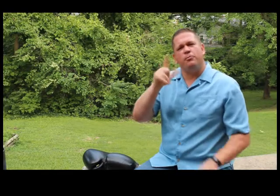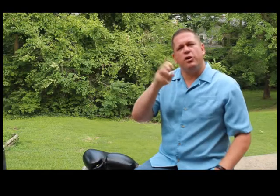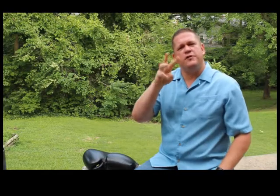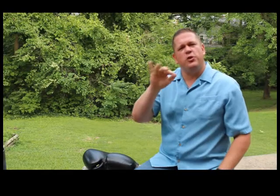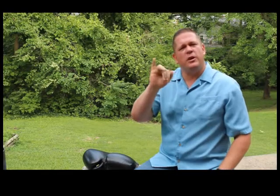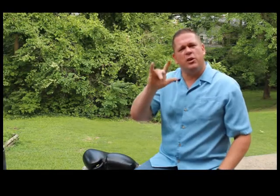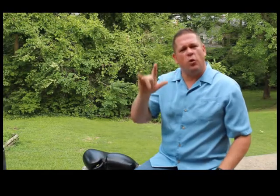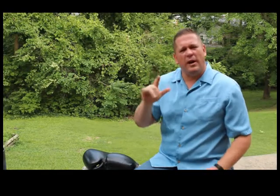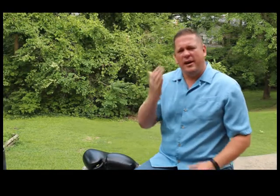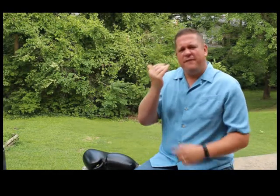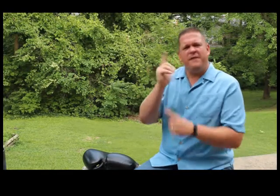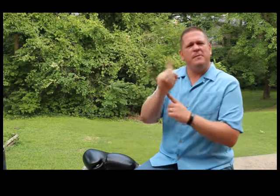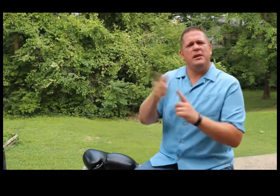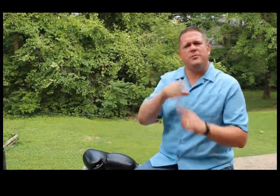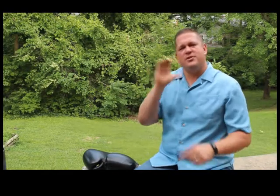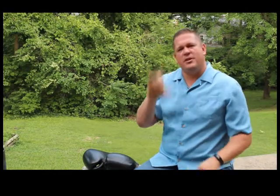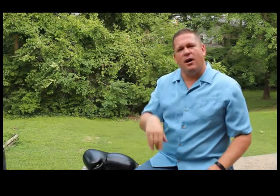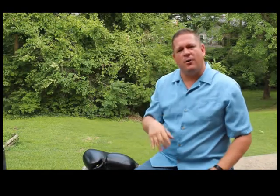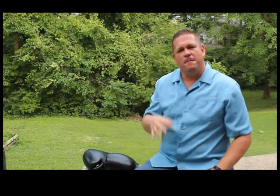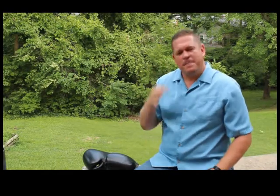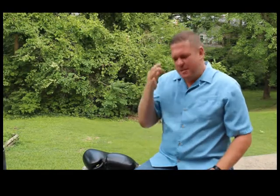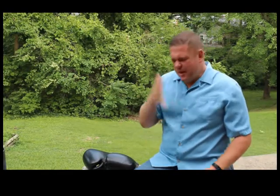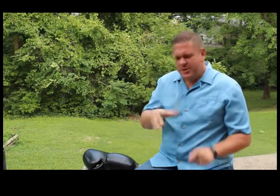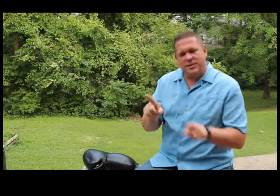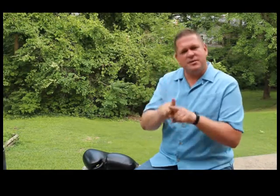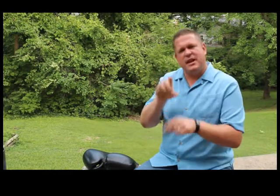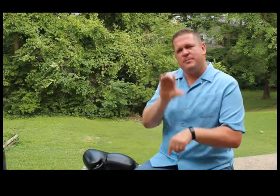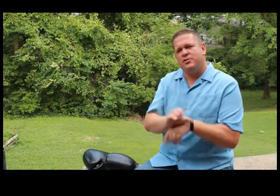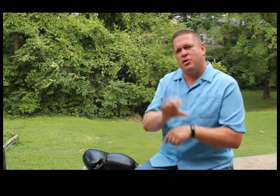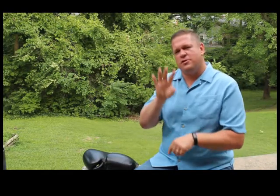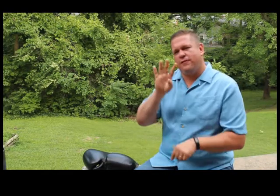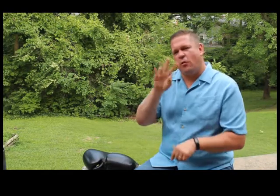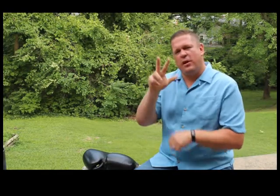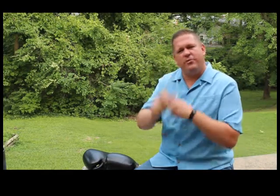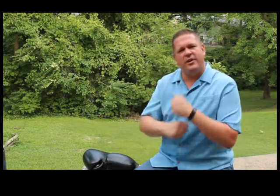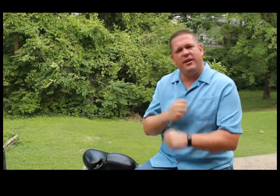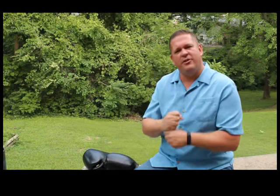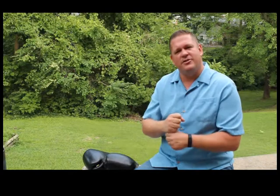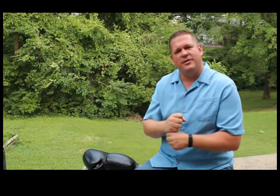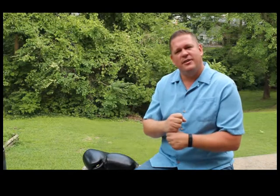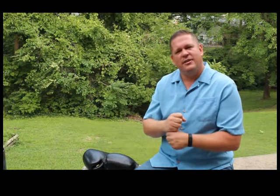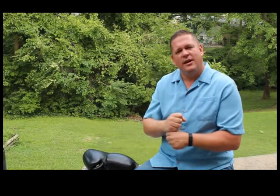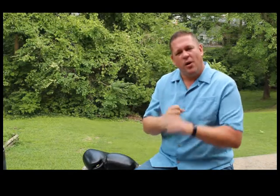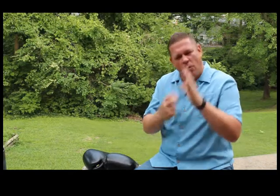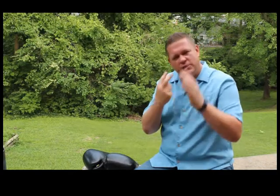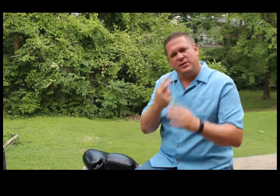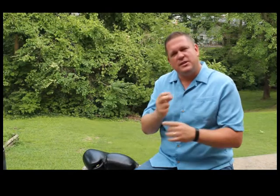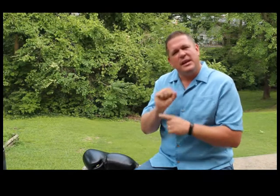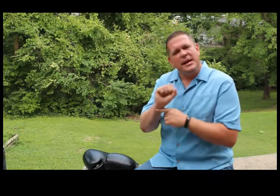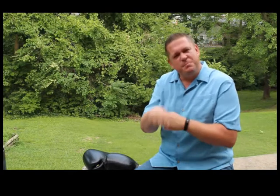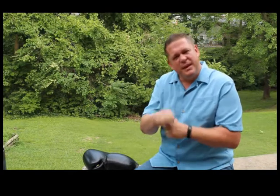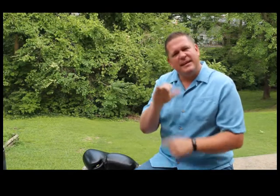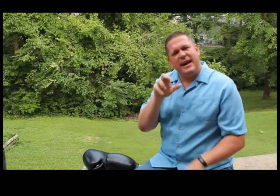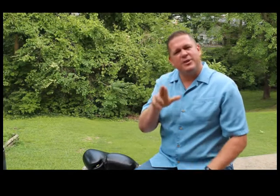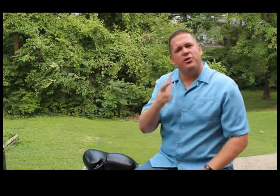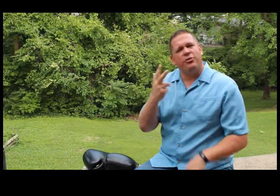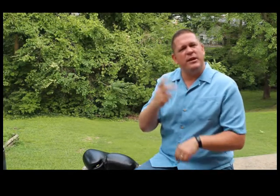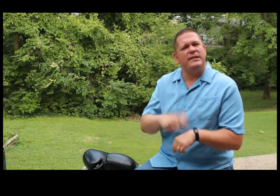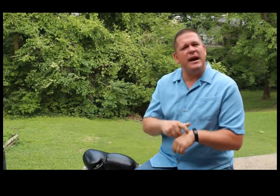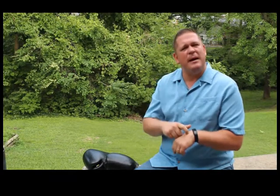Bridgeview, Illinois, 50 minutes from Chicago. Pastor of the same church, 43 years. Watch this. He's beat cancer three times.